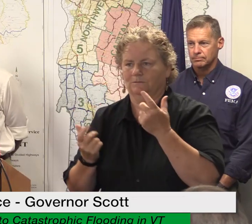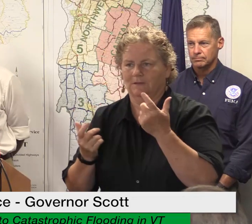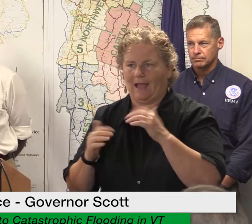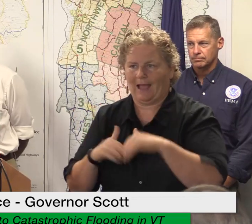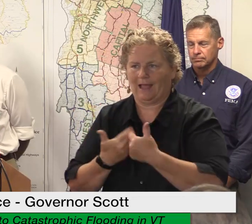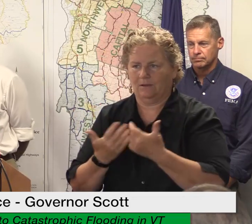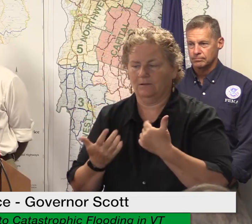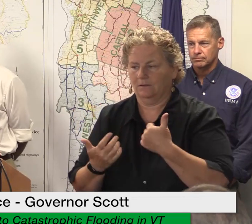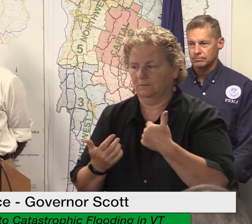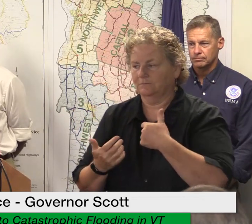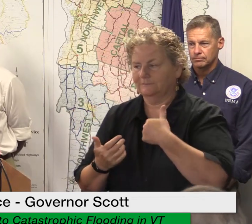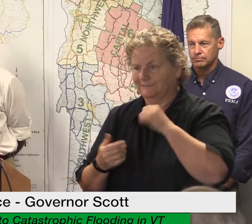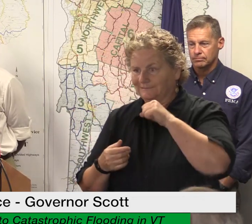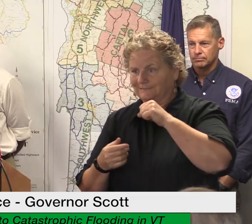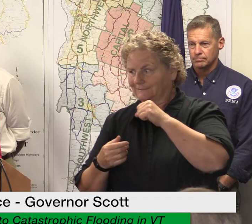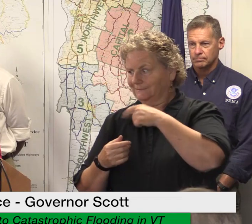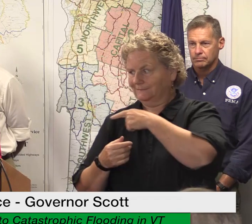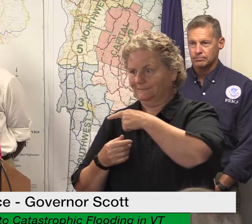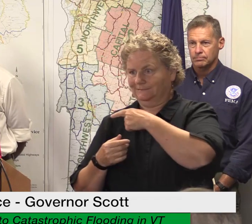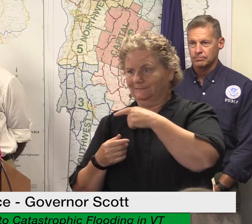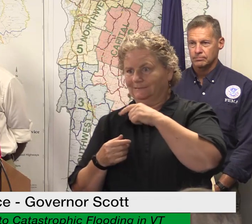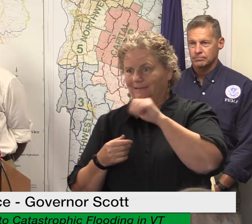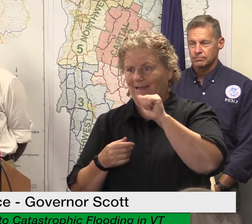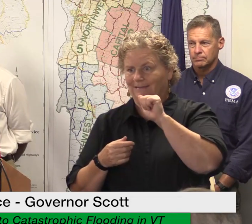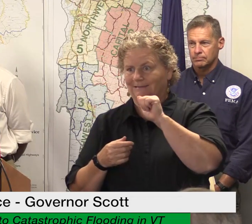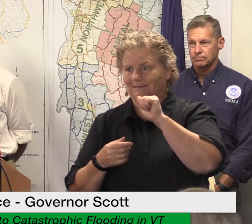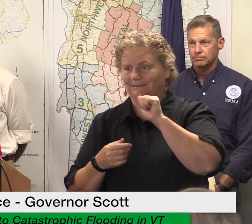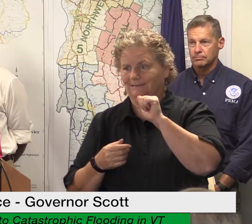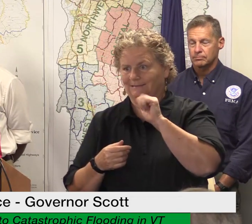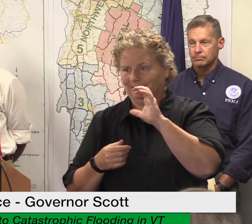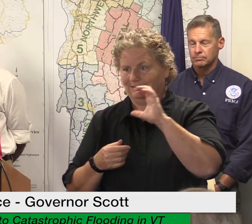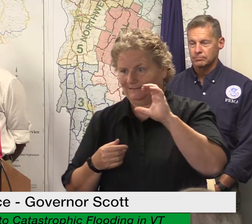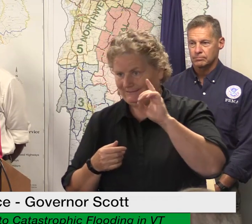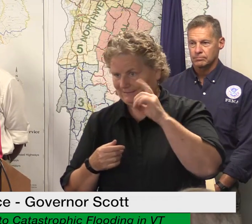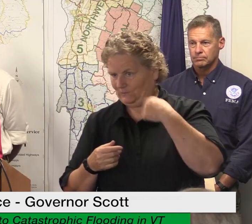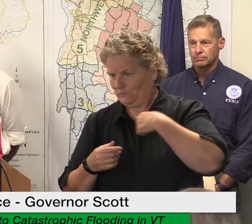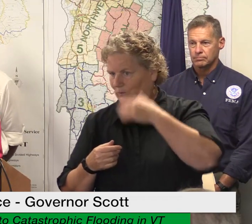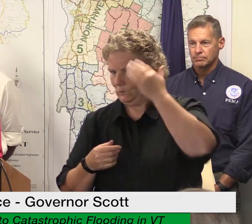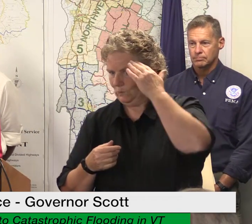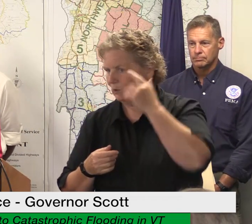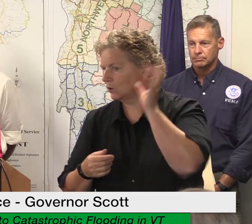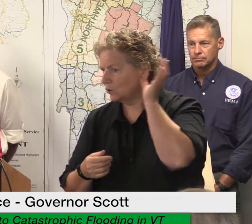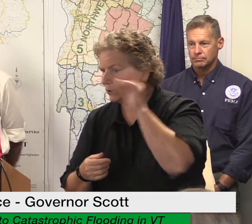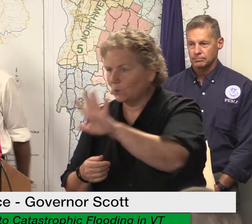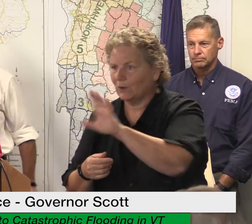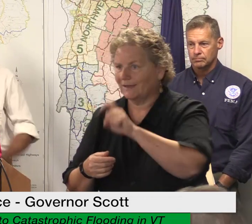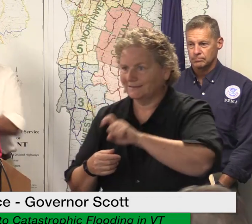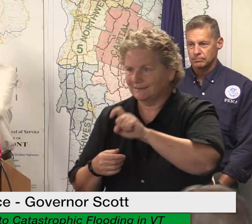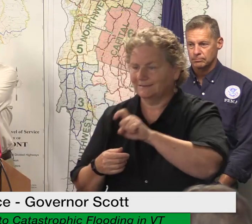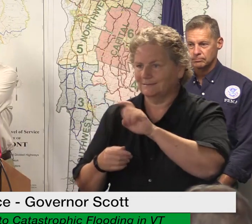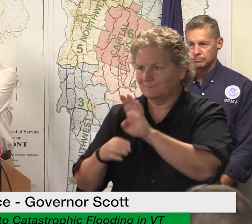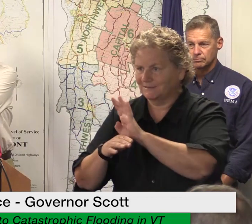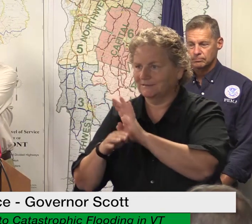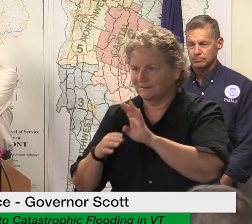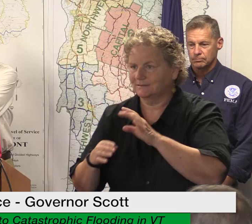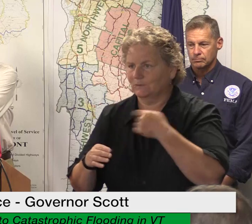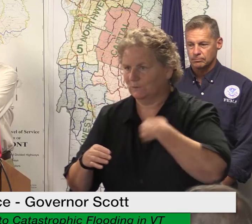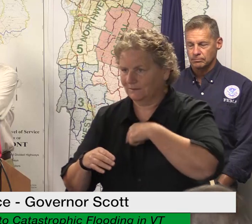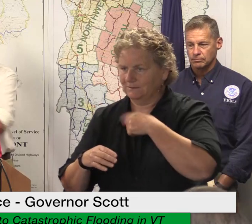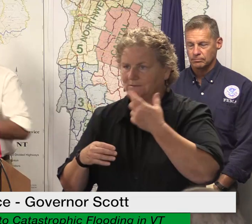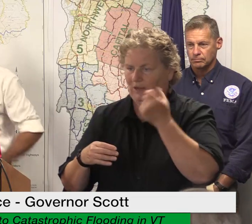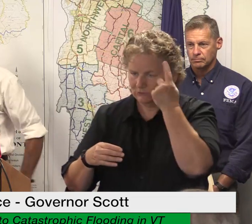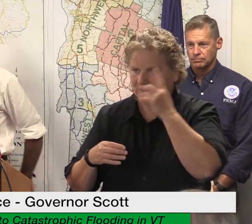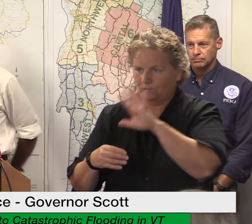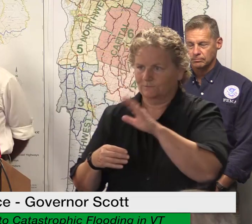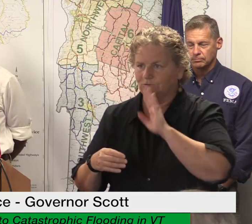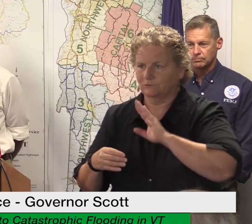you we see you and we are working to bring you support and help we our team has been working behind the